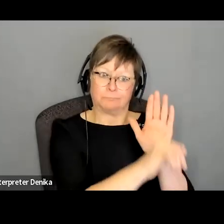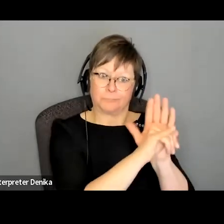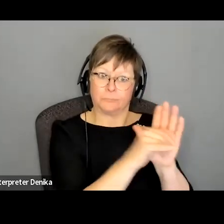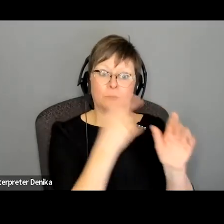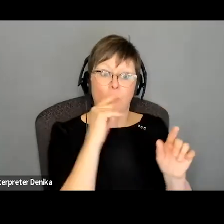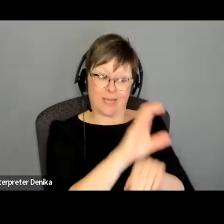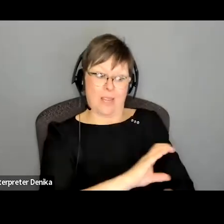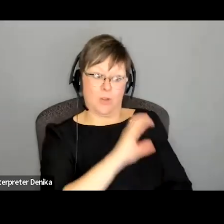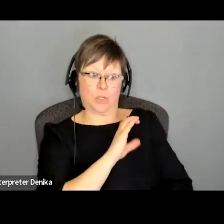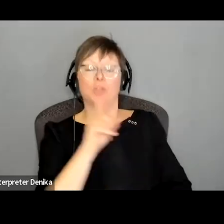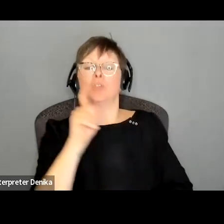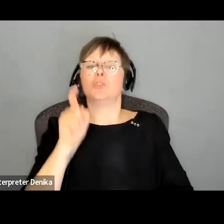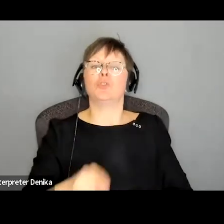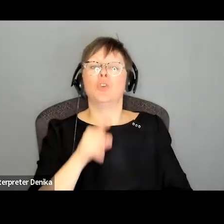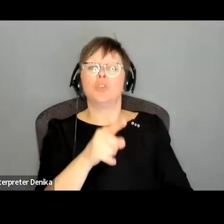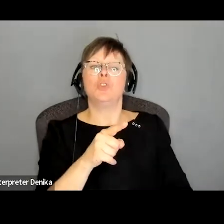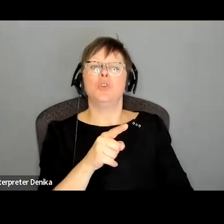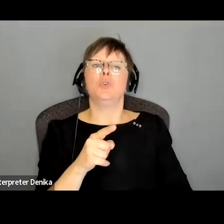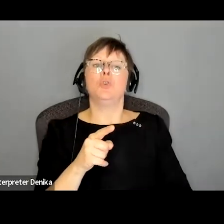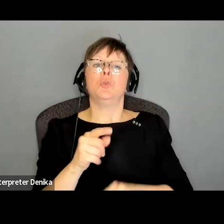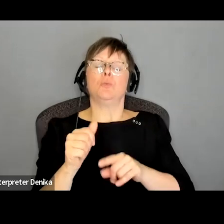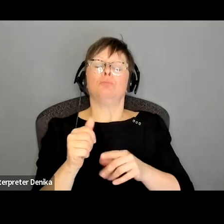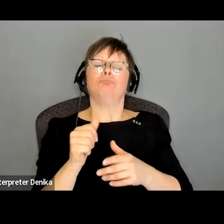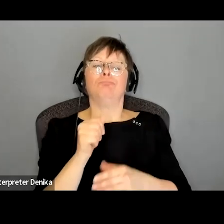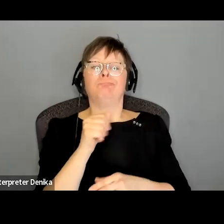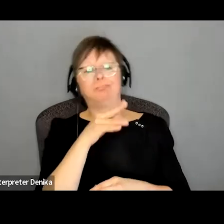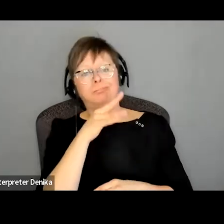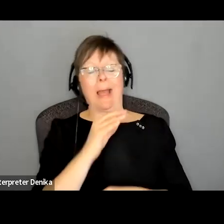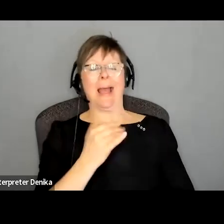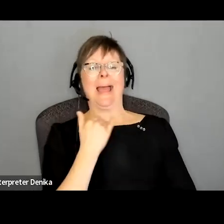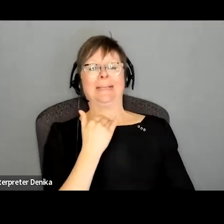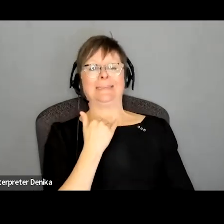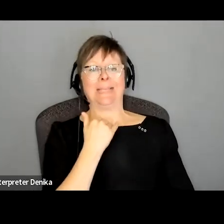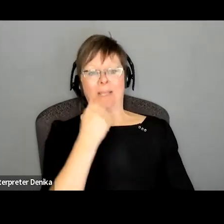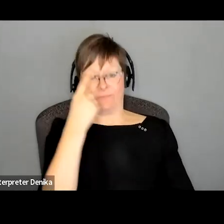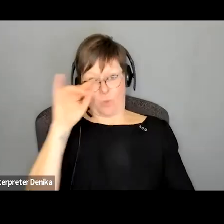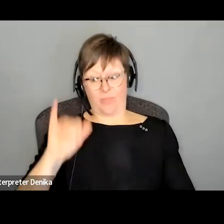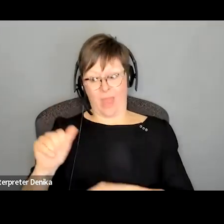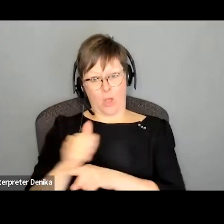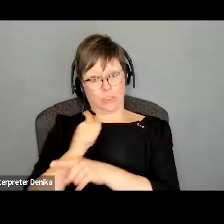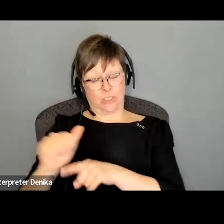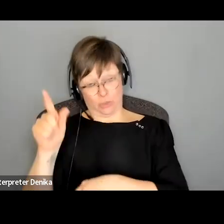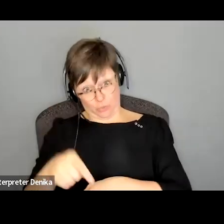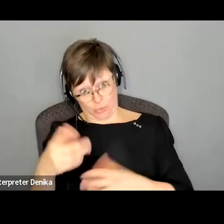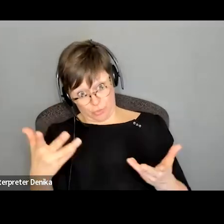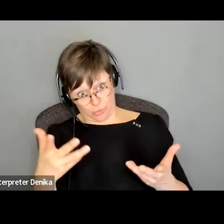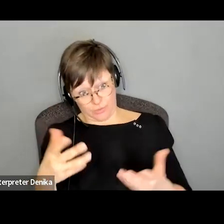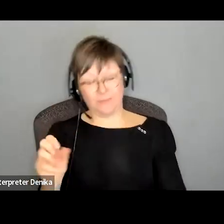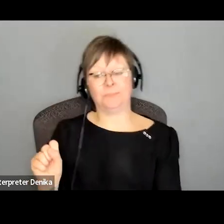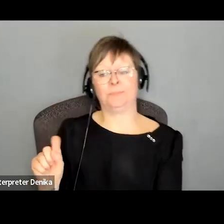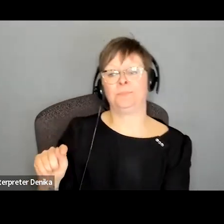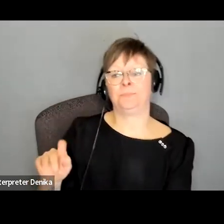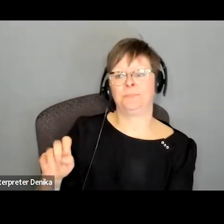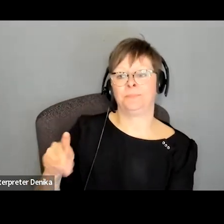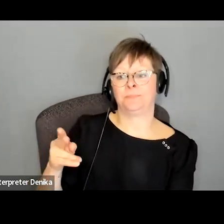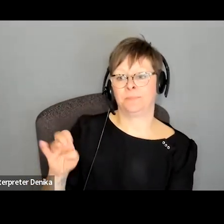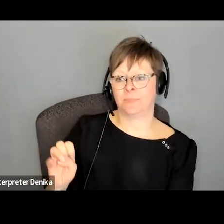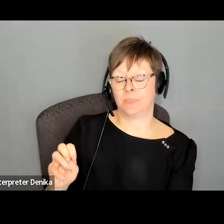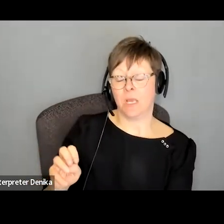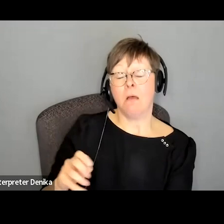well i think i personally think that it should be asked for or